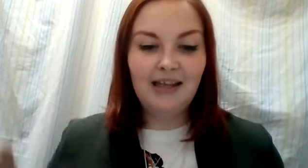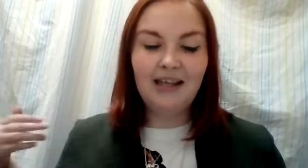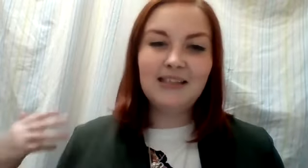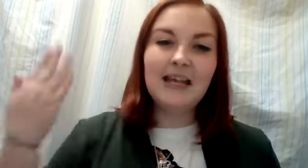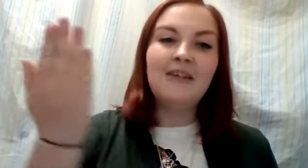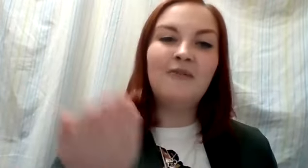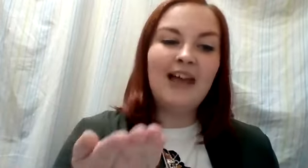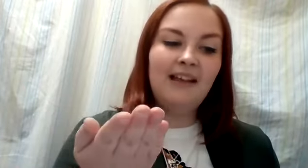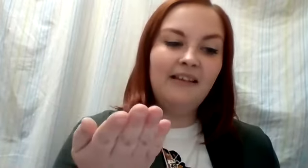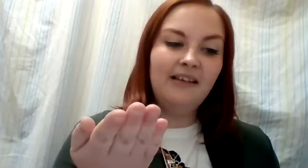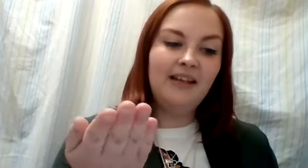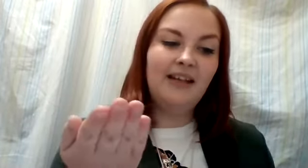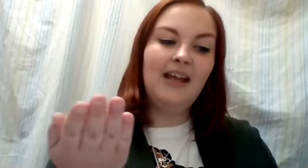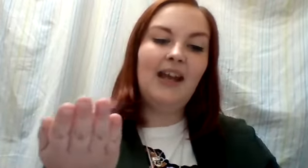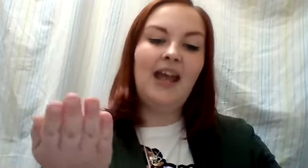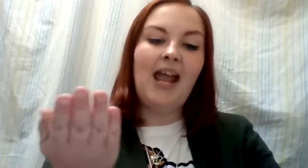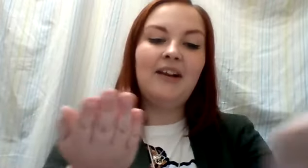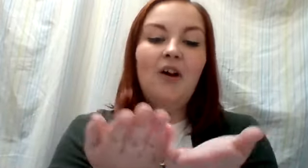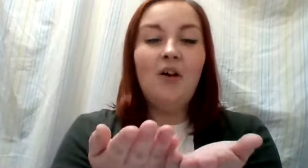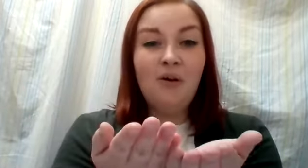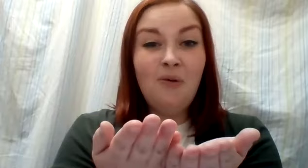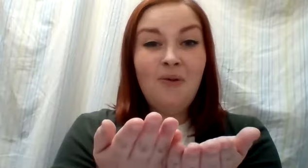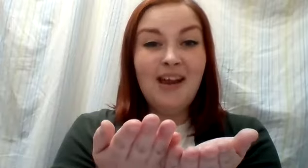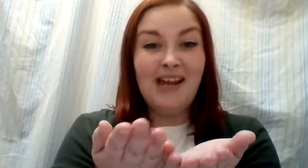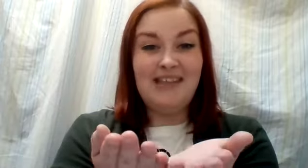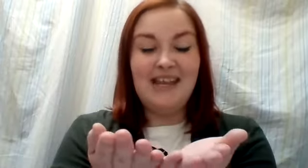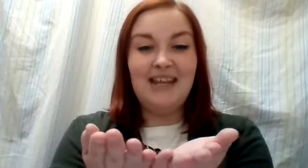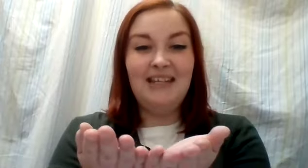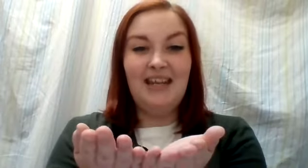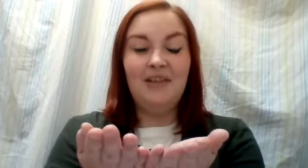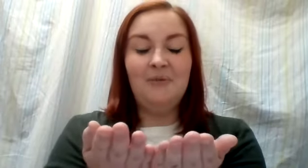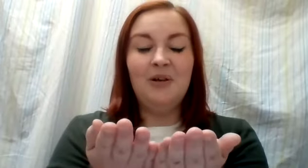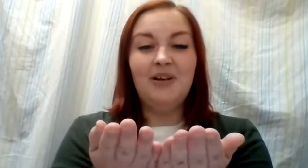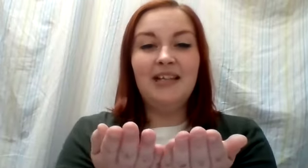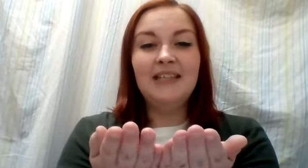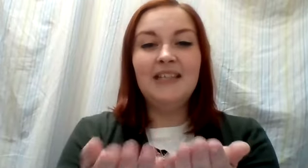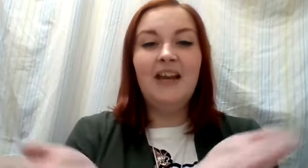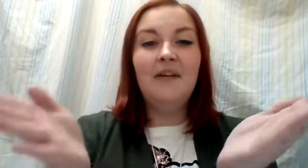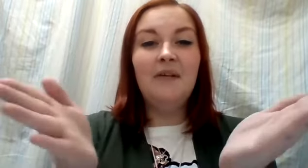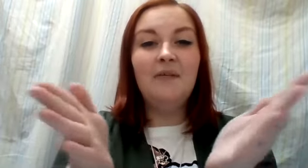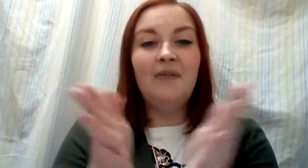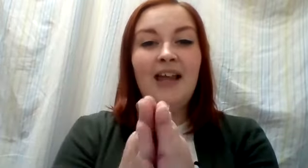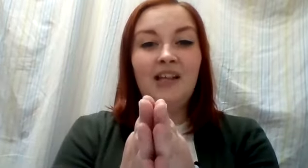Say fell. Add O at the end and the word is fellow.